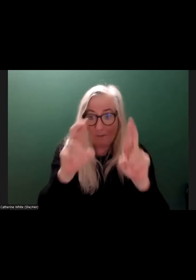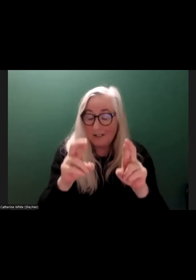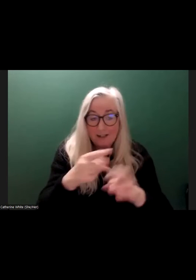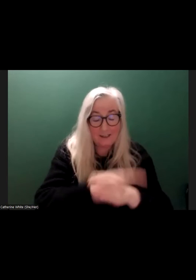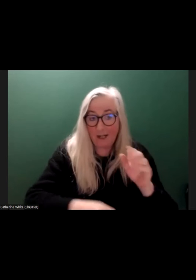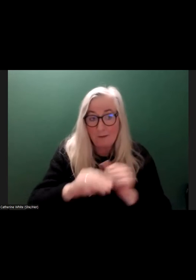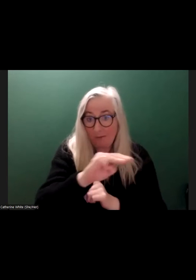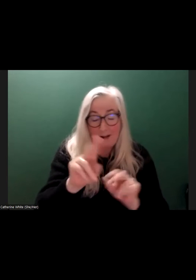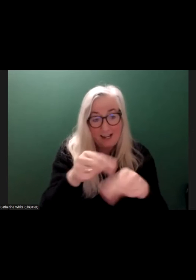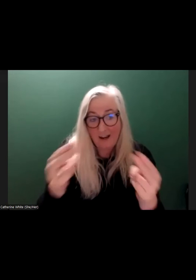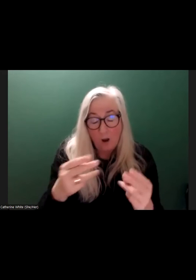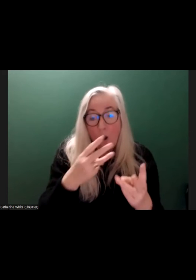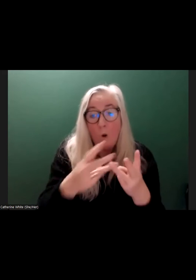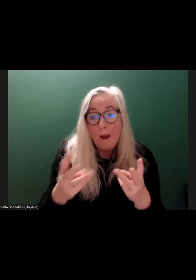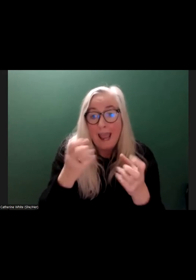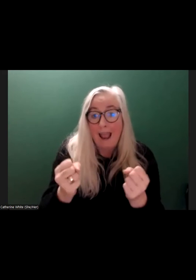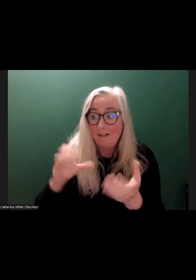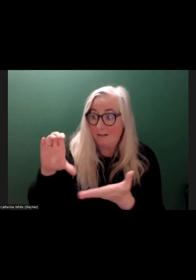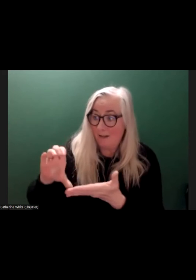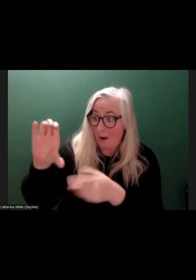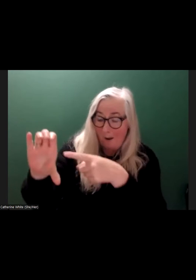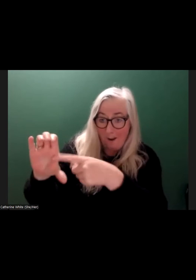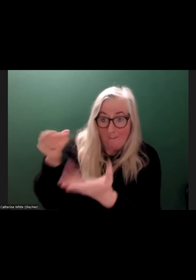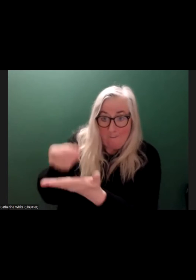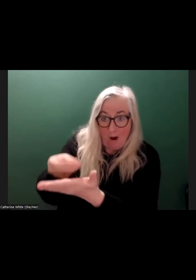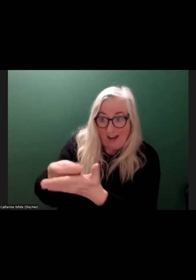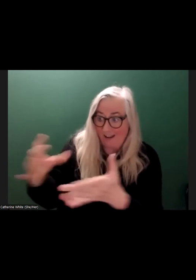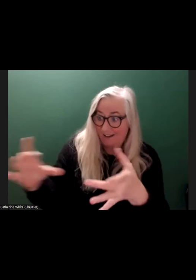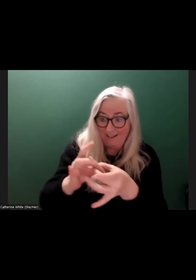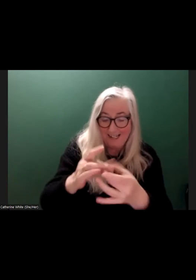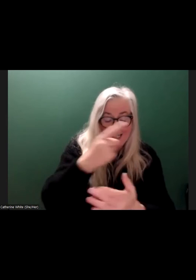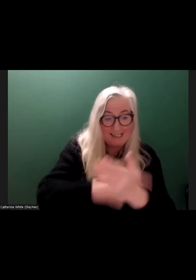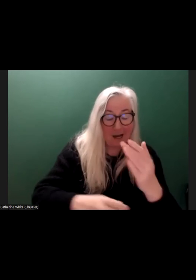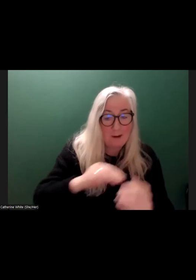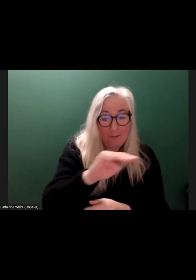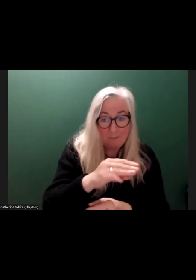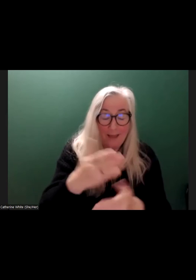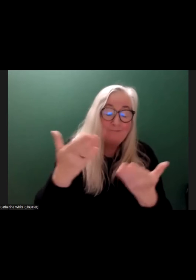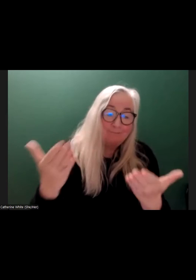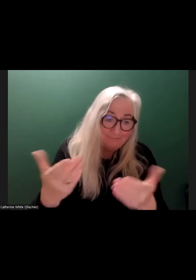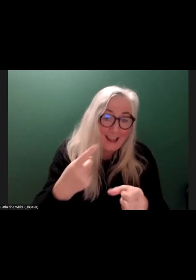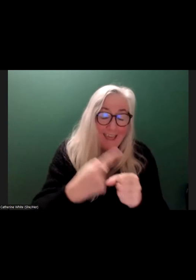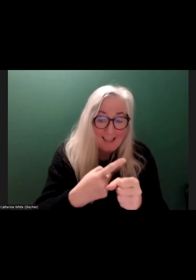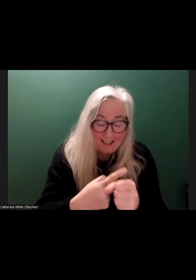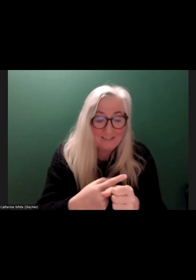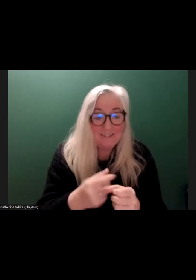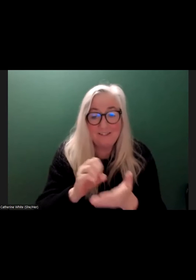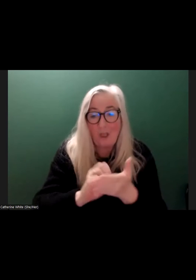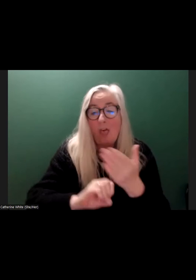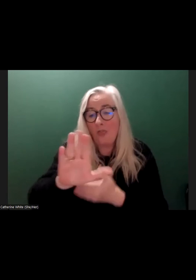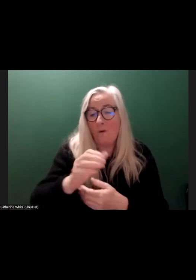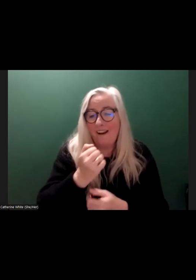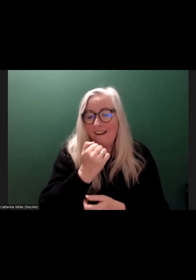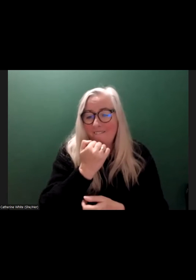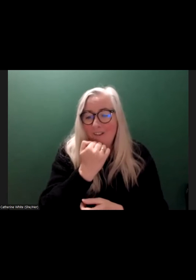And when there's a large amount of money being involved in disabled people, again, I will just throw a figure that's been